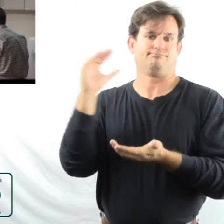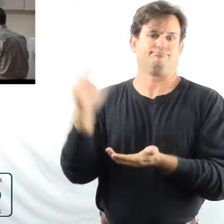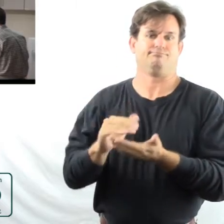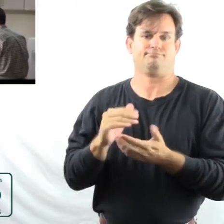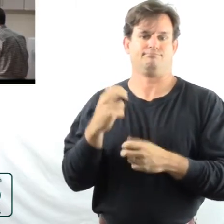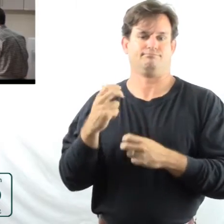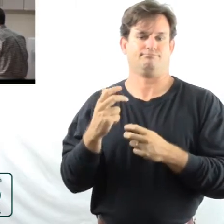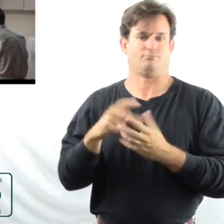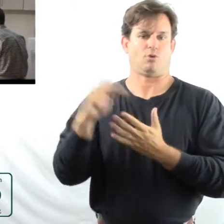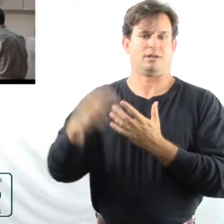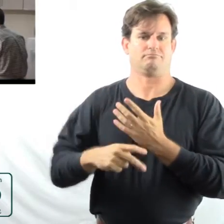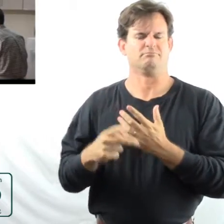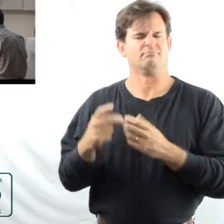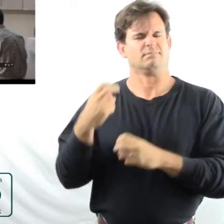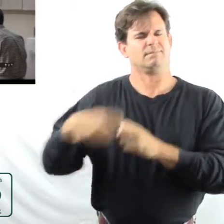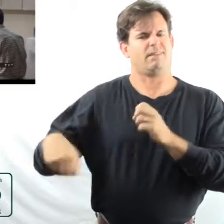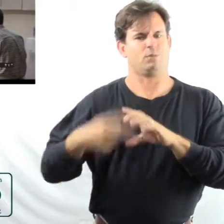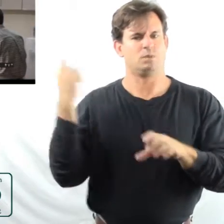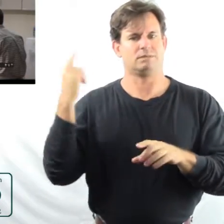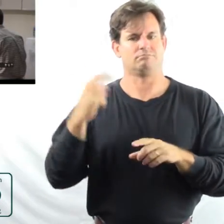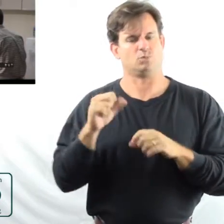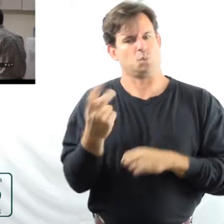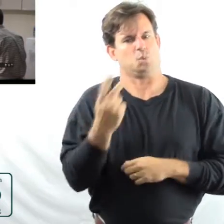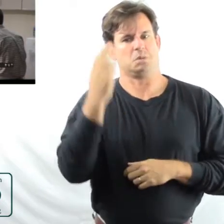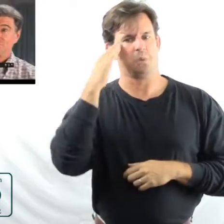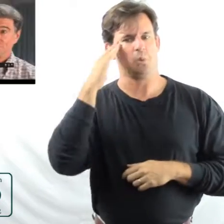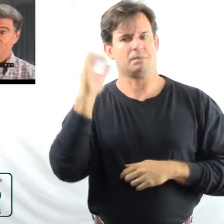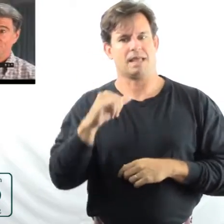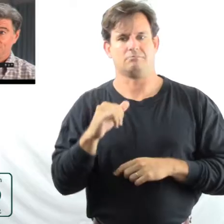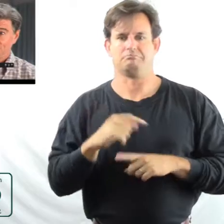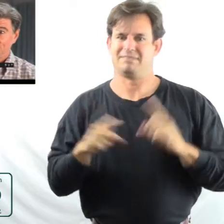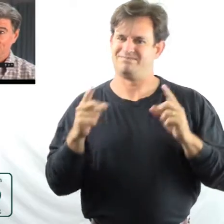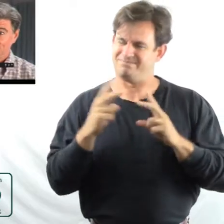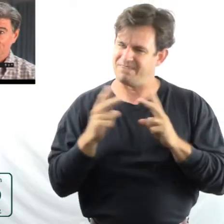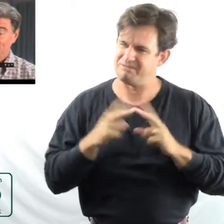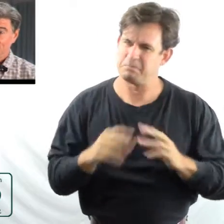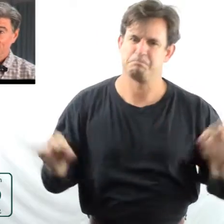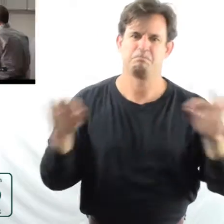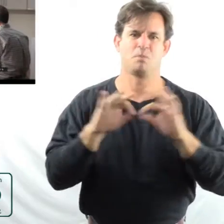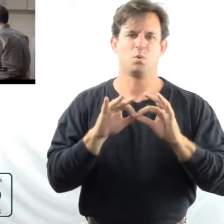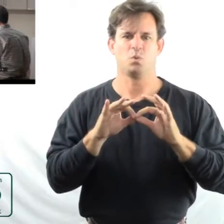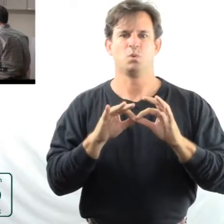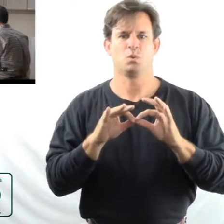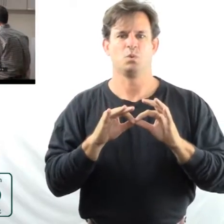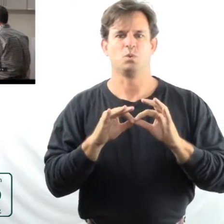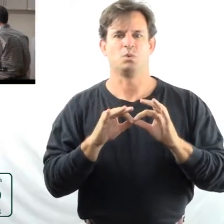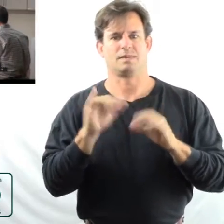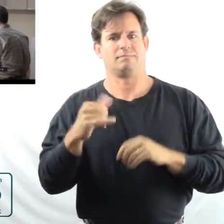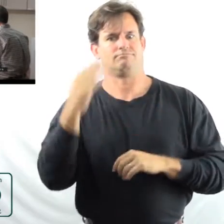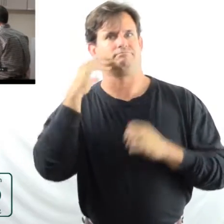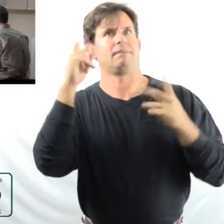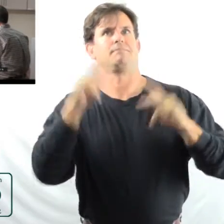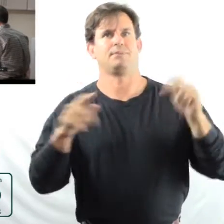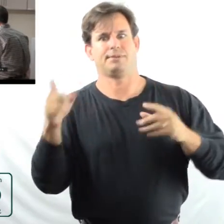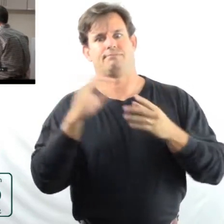It's tough to quit. You and I both know that. But, it's so very important. And, I know so many people who've said the same thing.